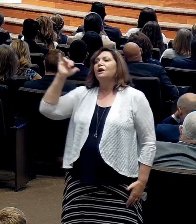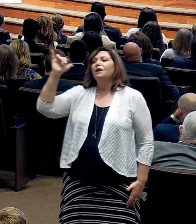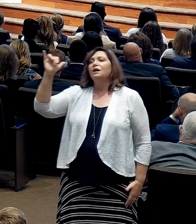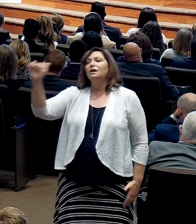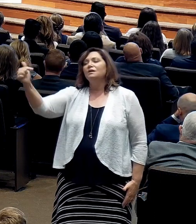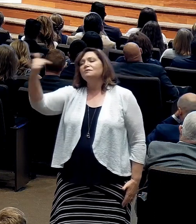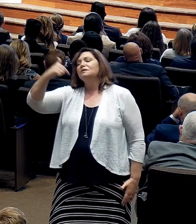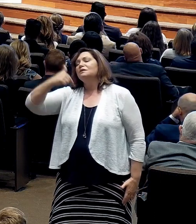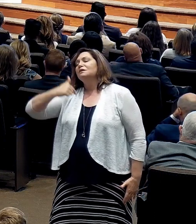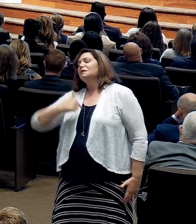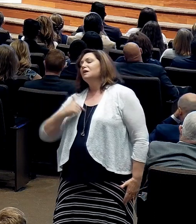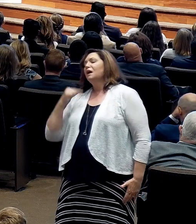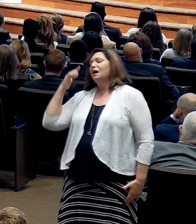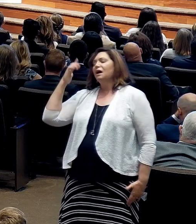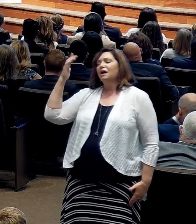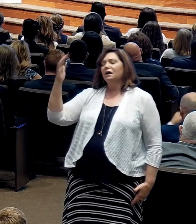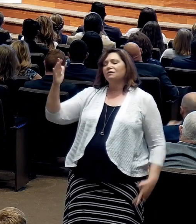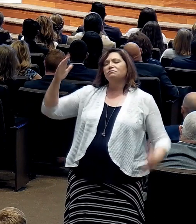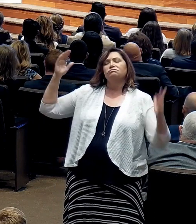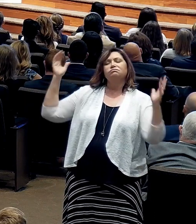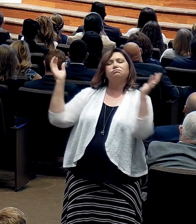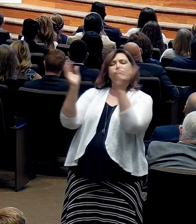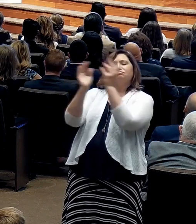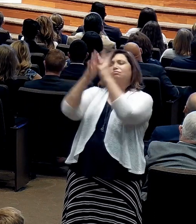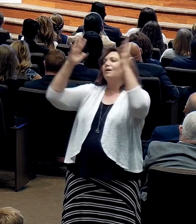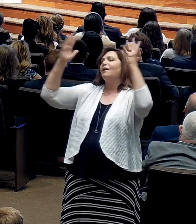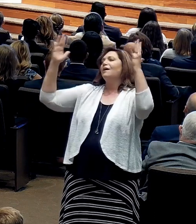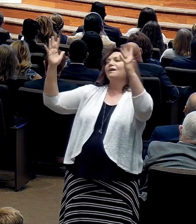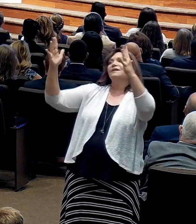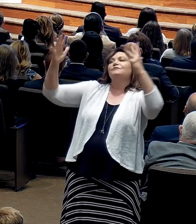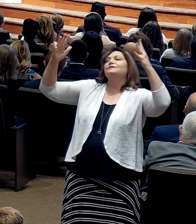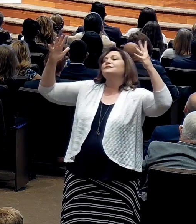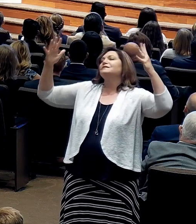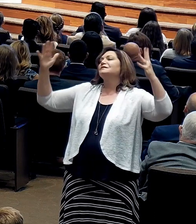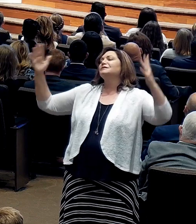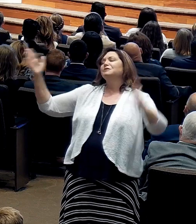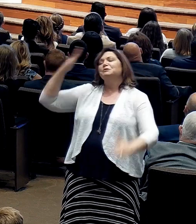of how your love has overwhelmed me.